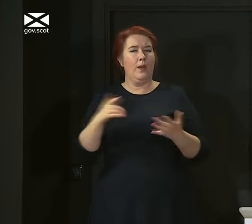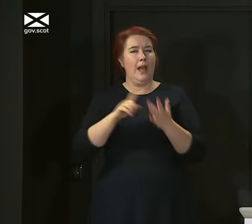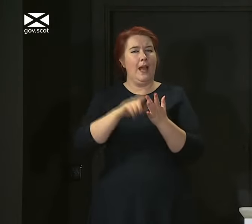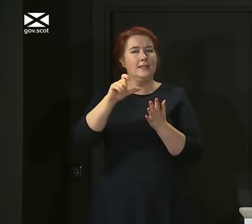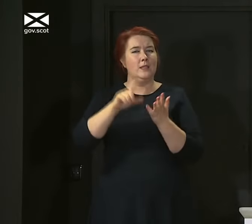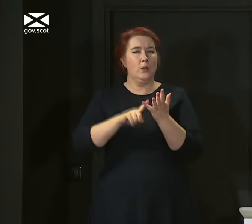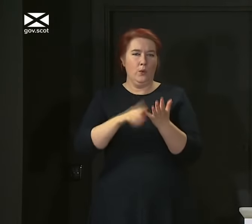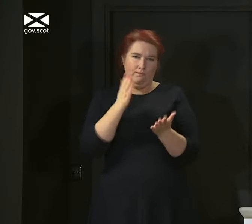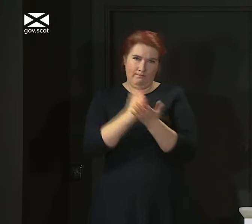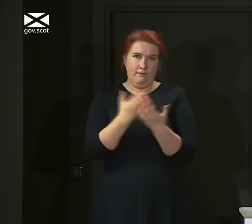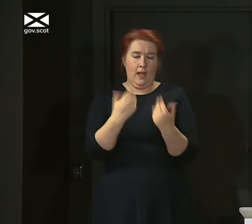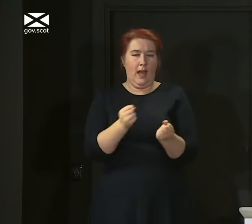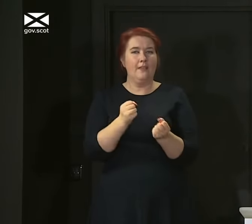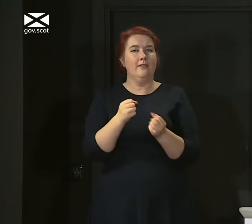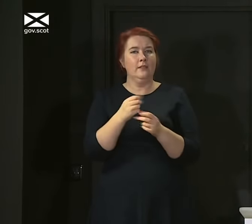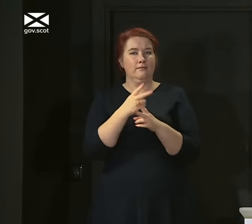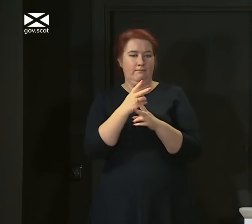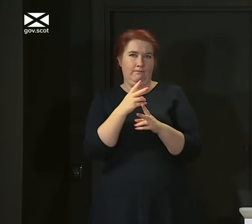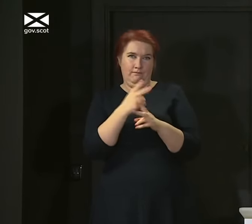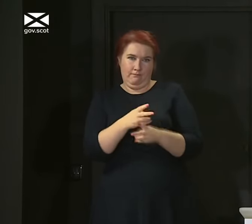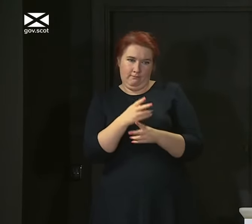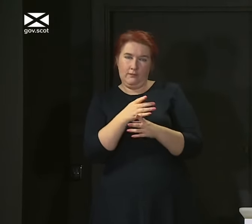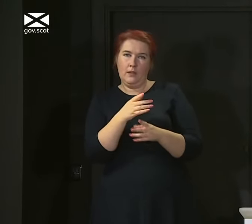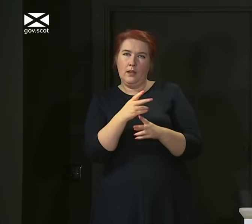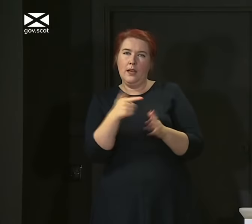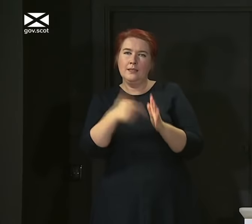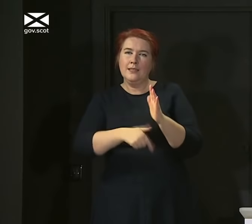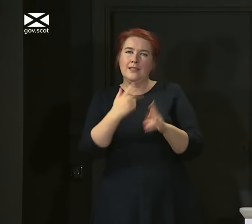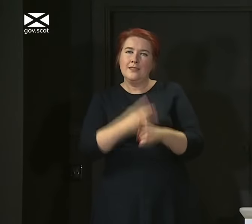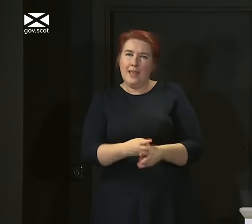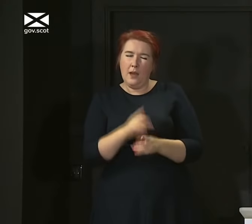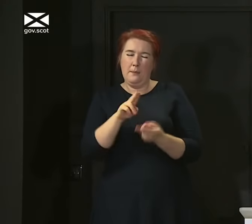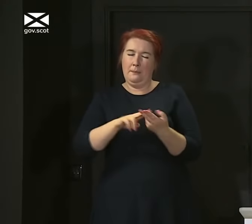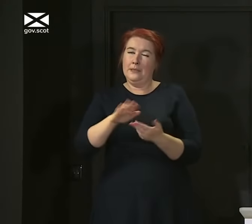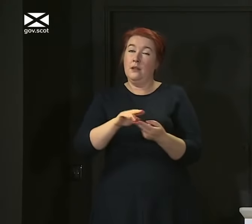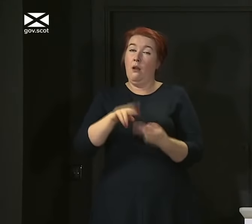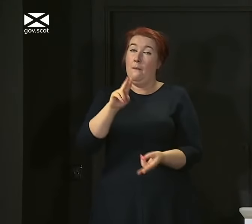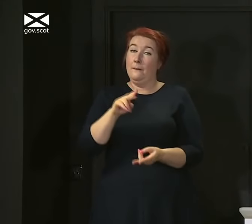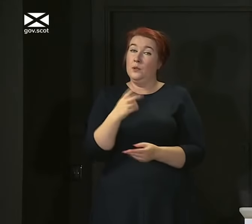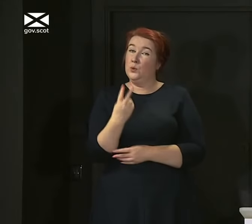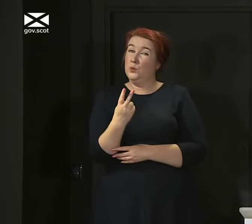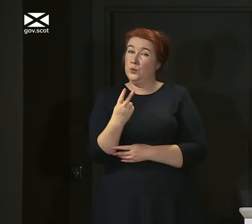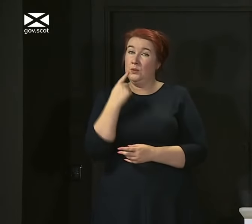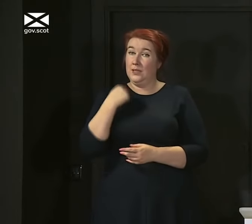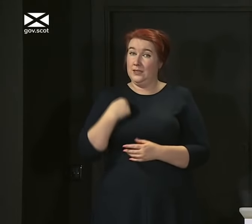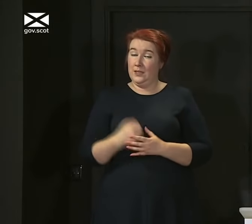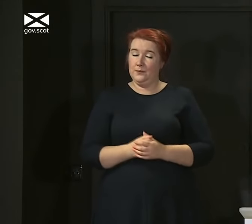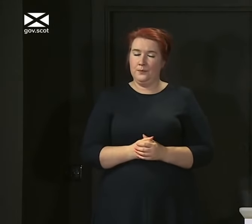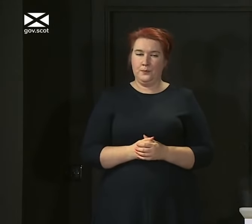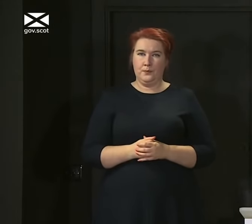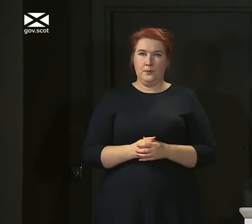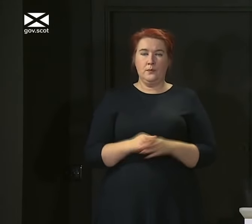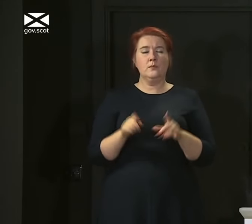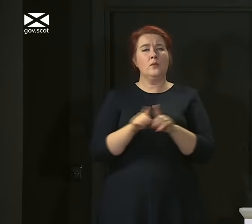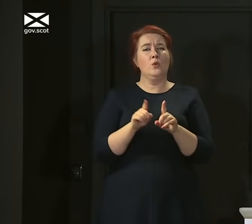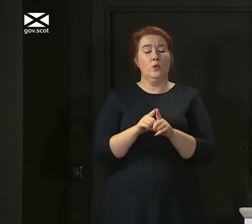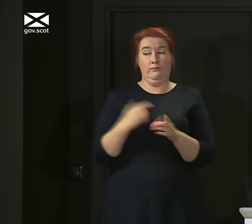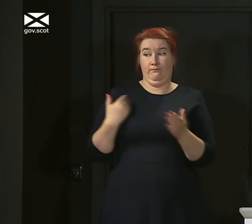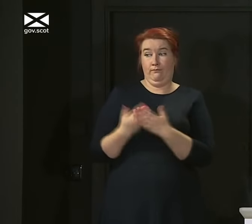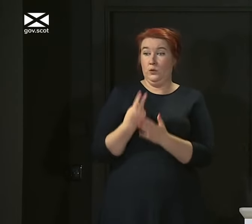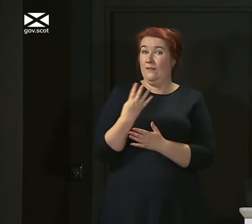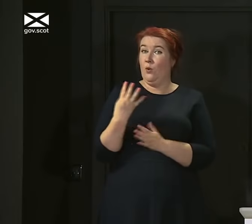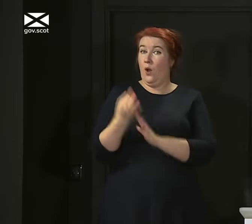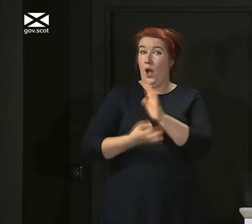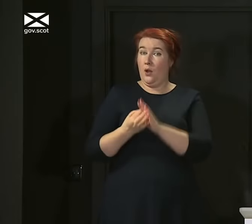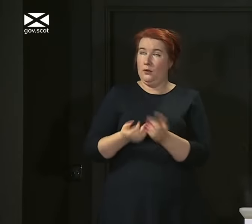COVID, and that is two more than yesterday. And finally, I'm very pleased to say that during the last 24 hours, yet again,